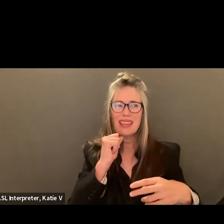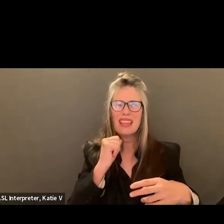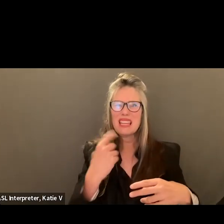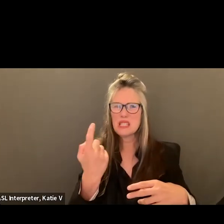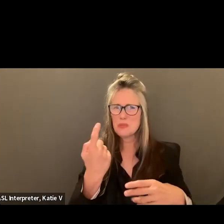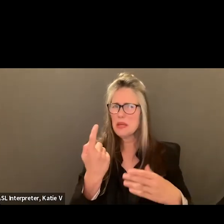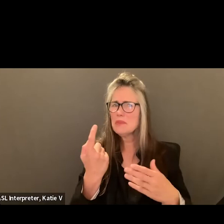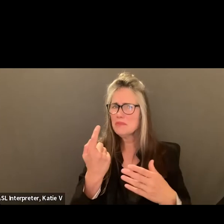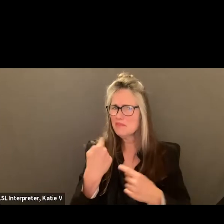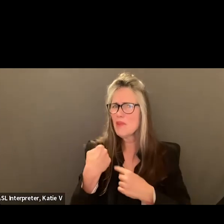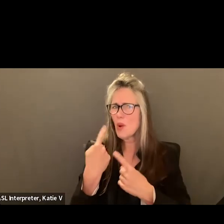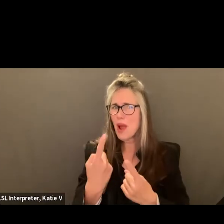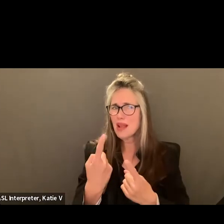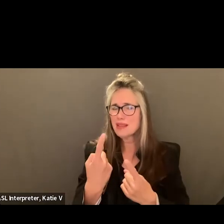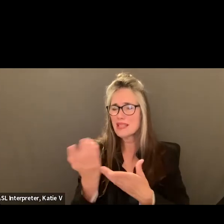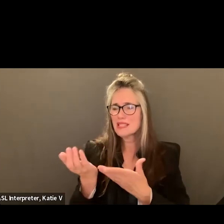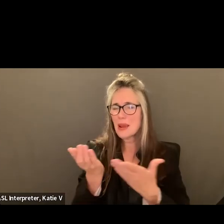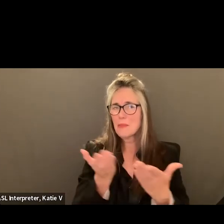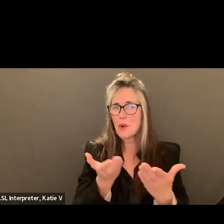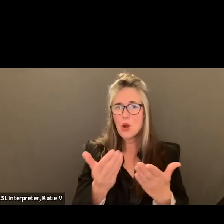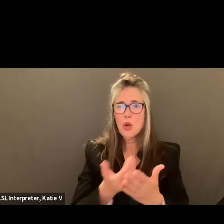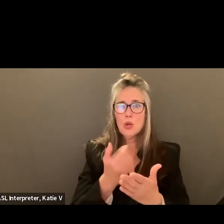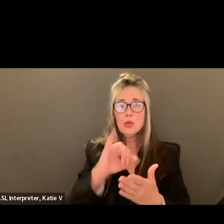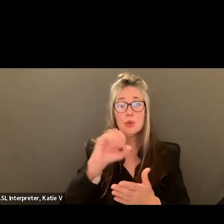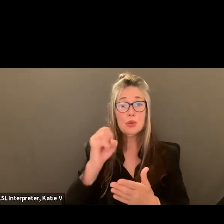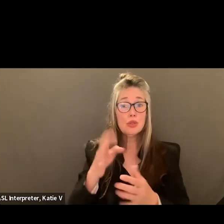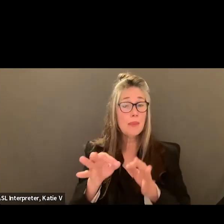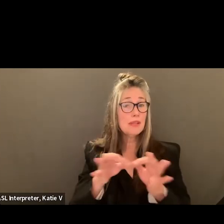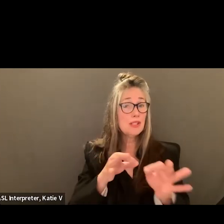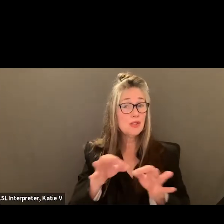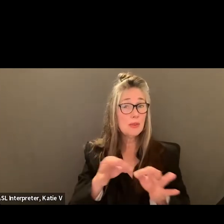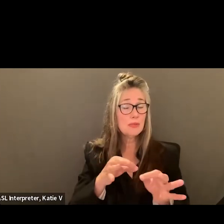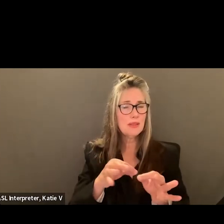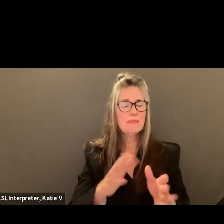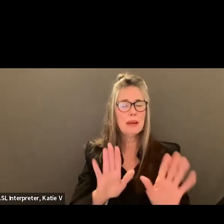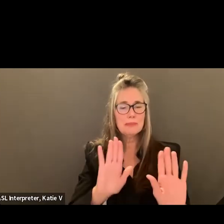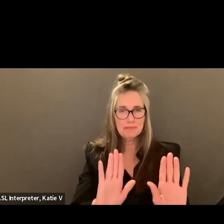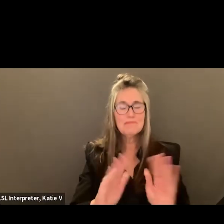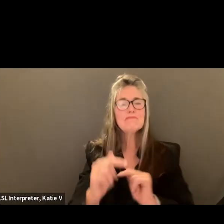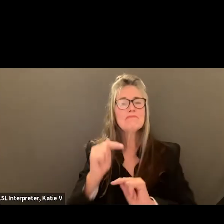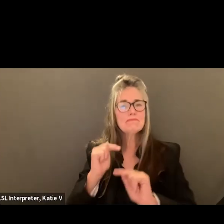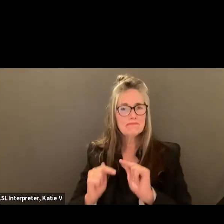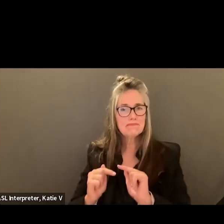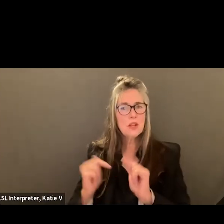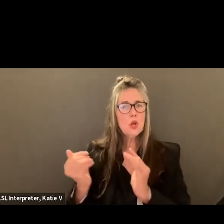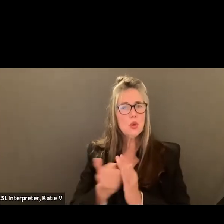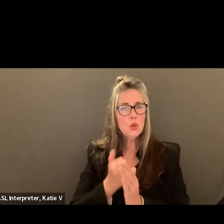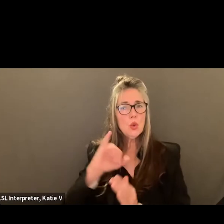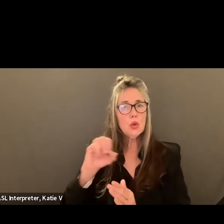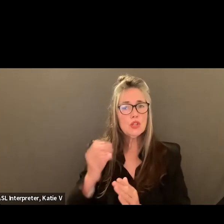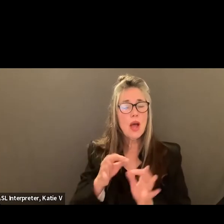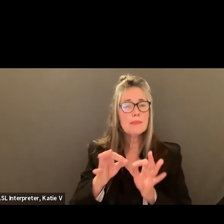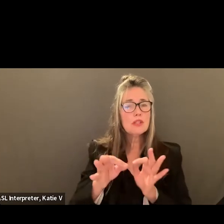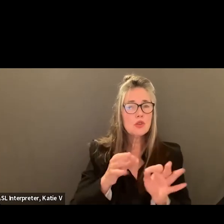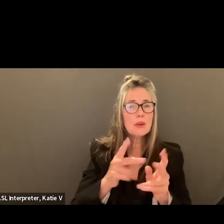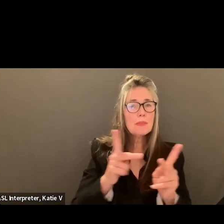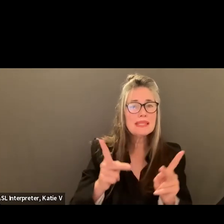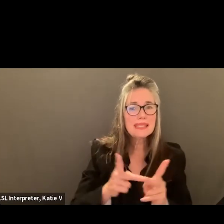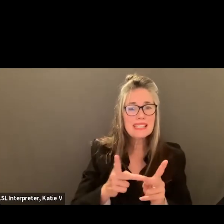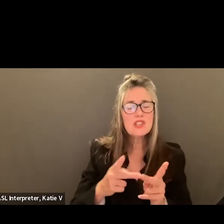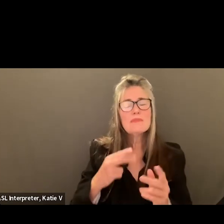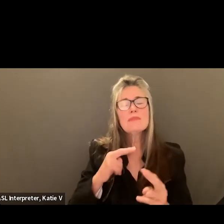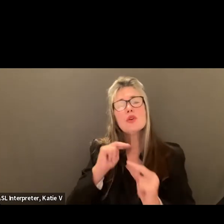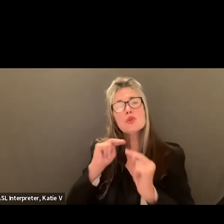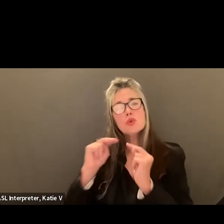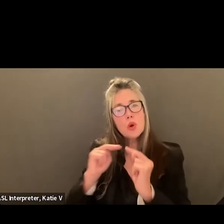job description to you, but just to remind you of the processes. Each of these new positions and new job descriptions are negotiated